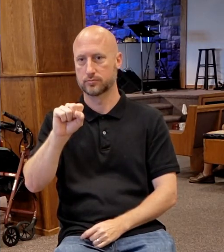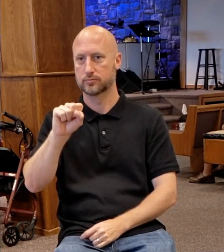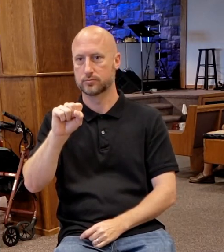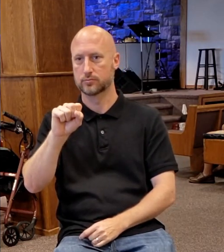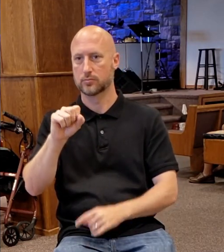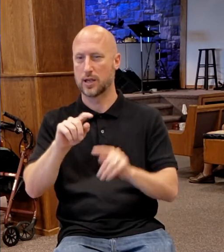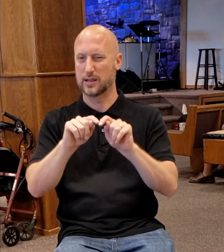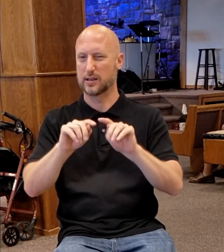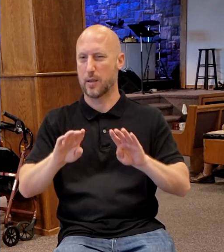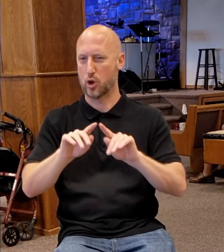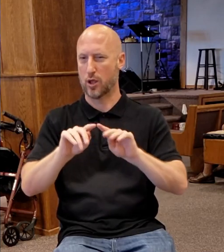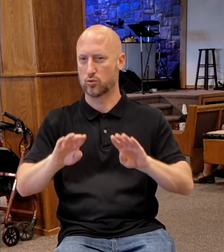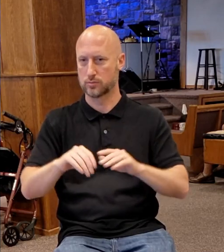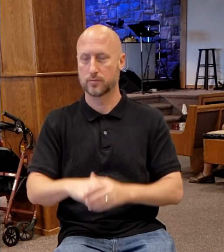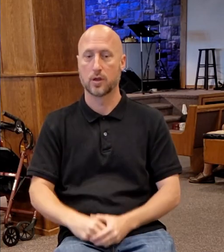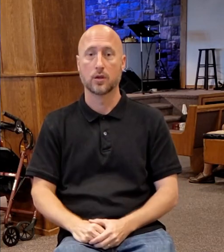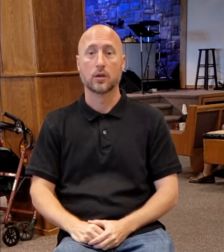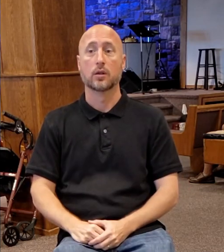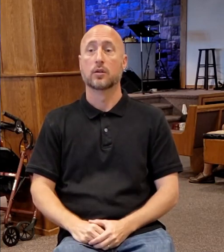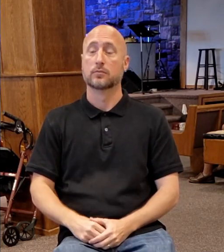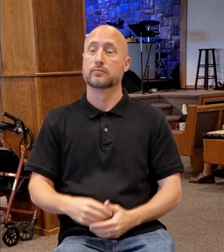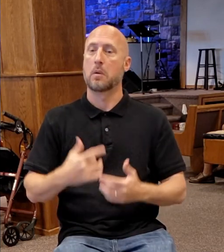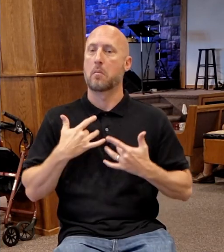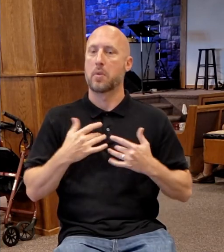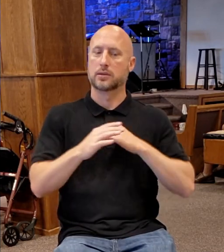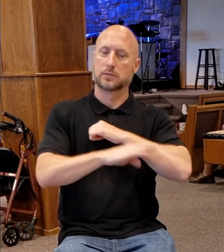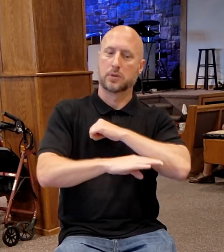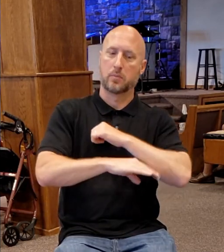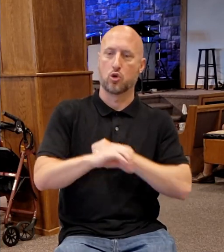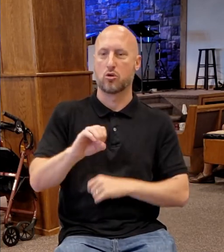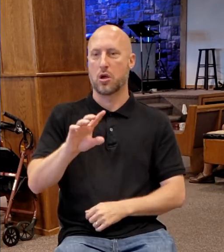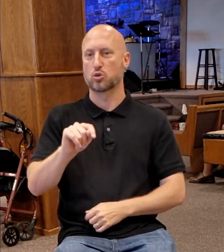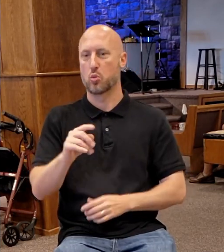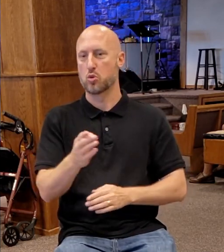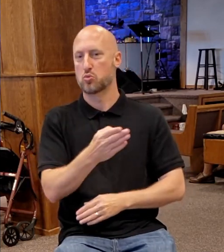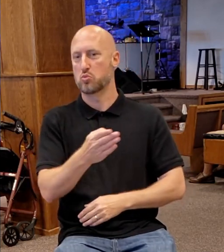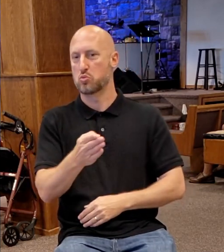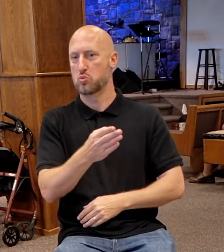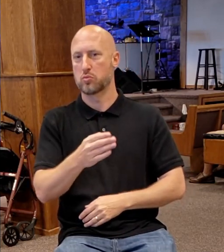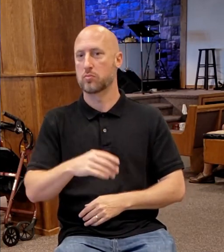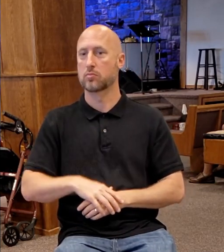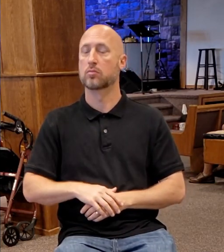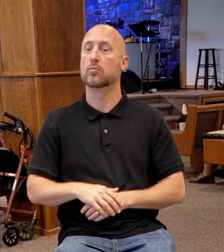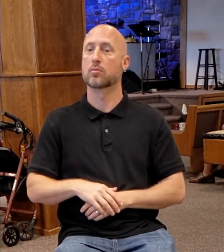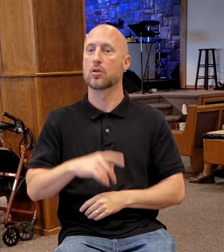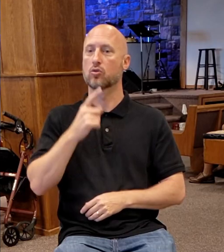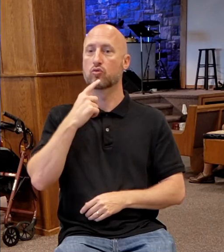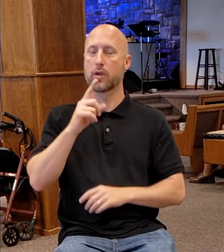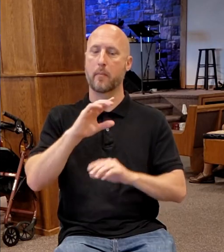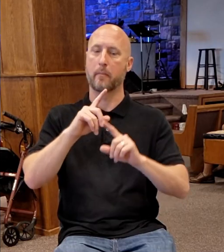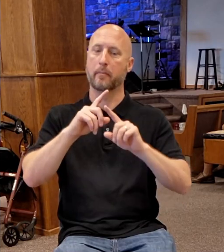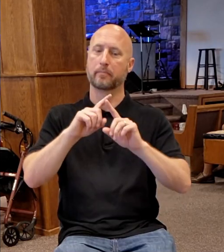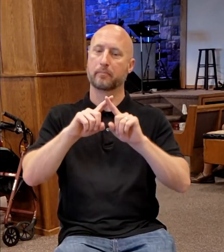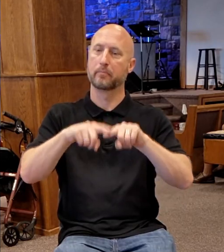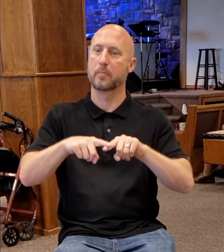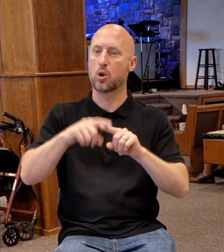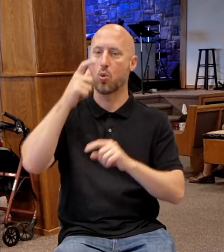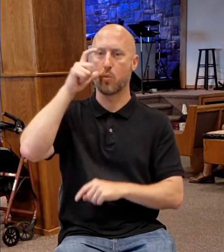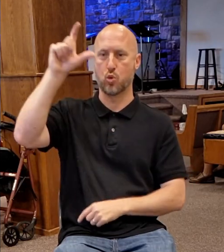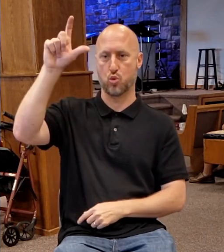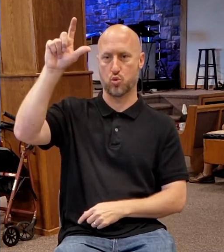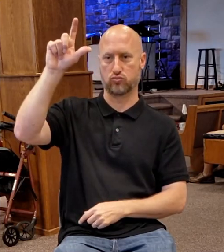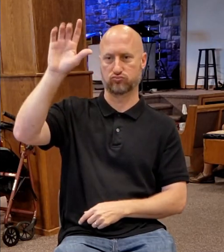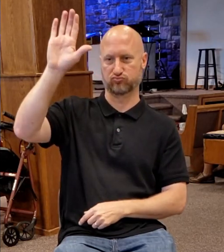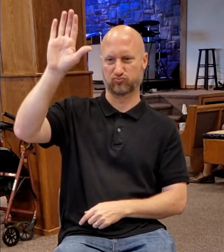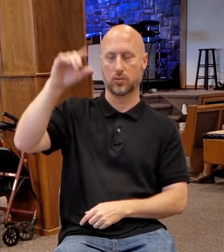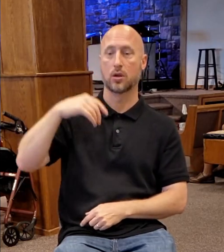September, beginning of October. We don't set the date by the calendar because it's a lunar feast. But it's six months after